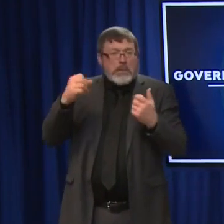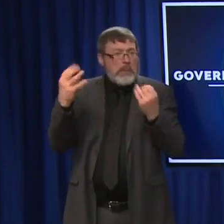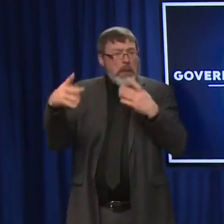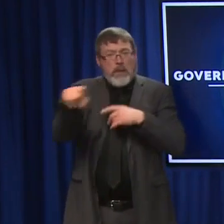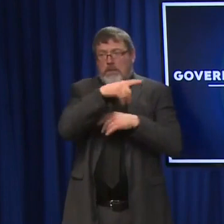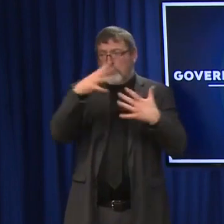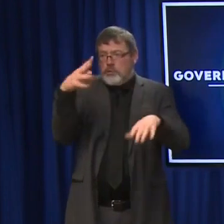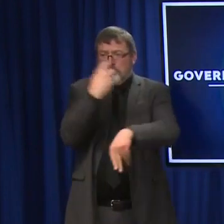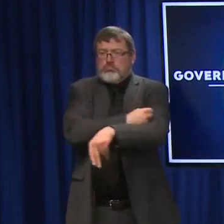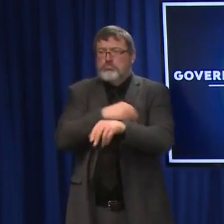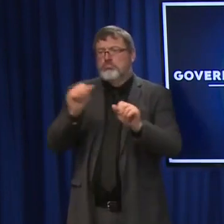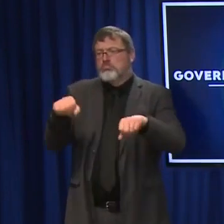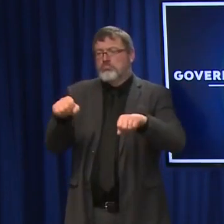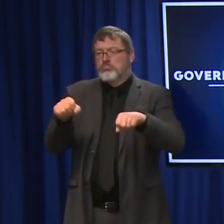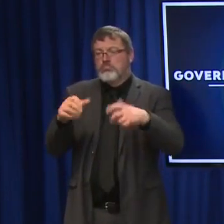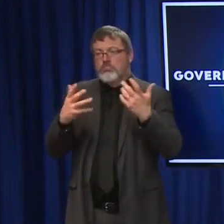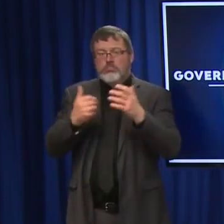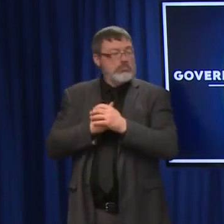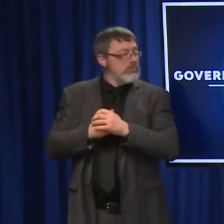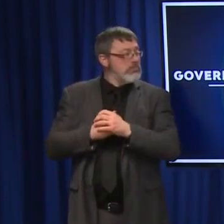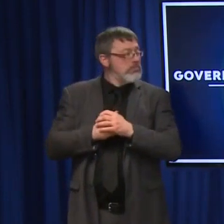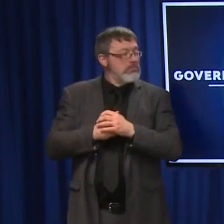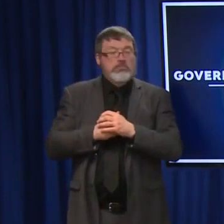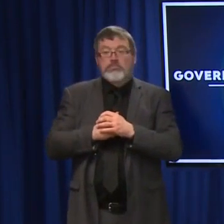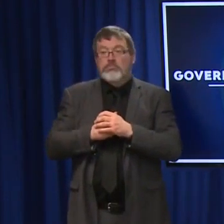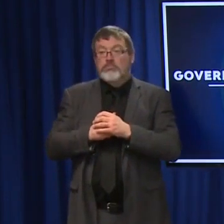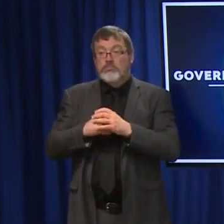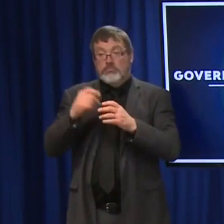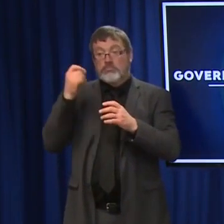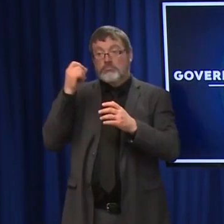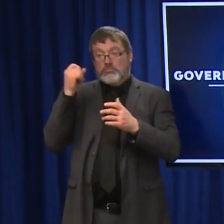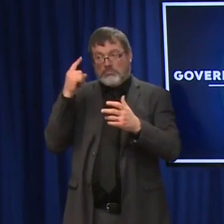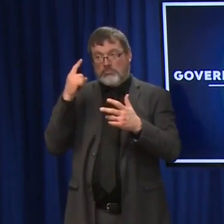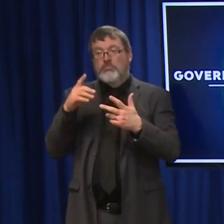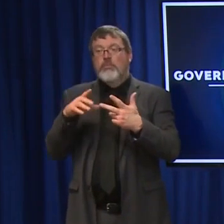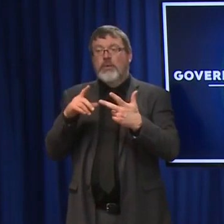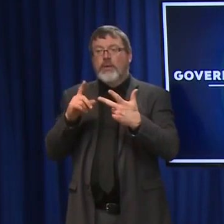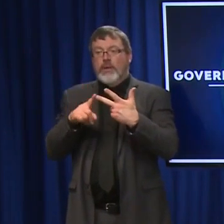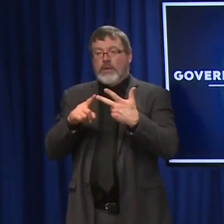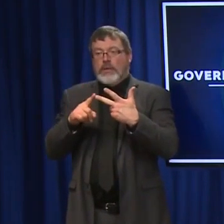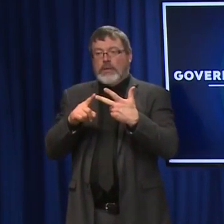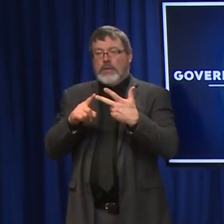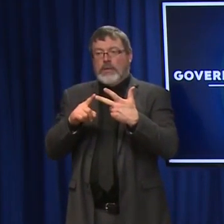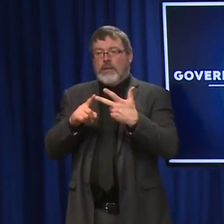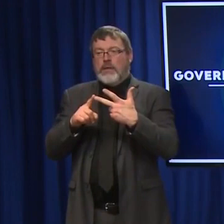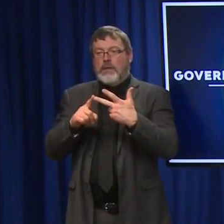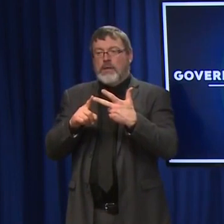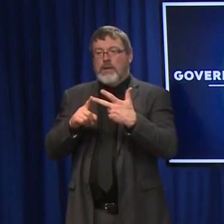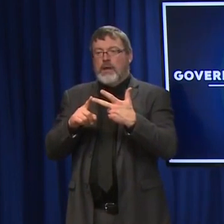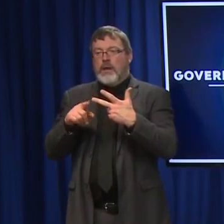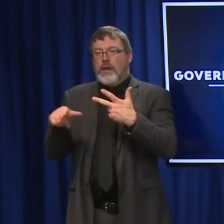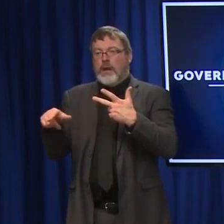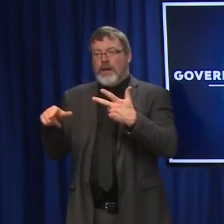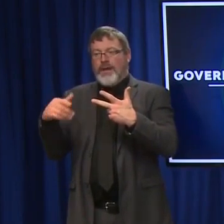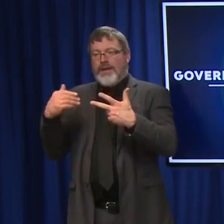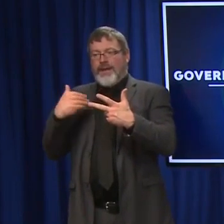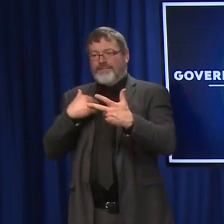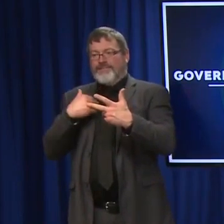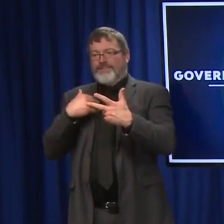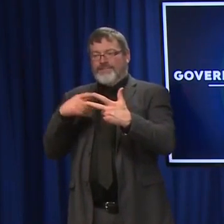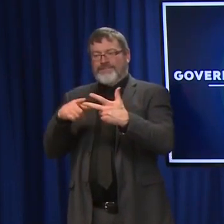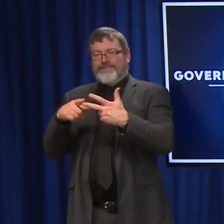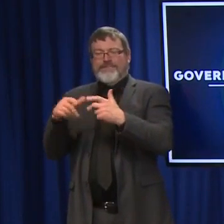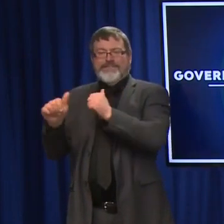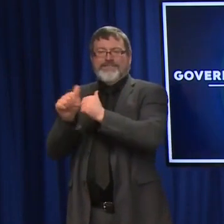preventing COVID-19 or hospitalizations or deaths. Regarding your question about people that may have received the Janssen vaccine,